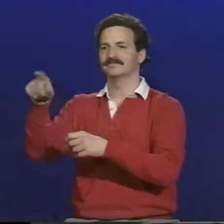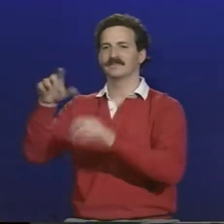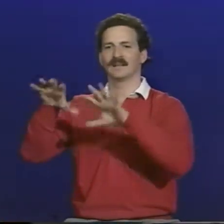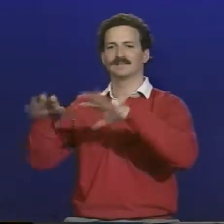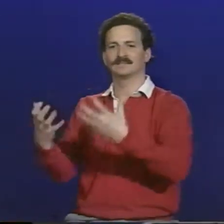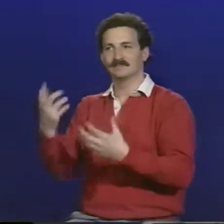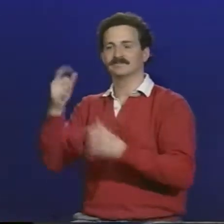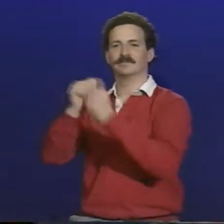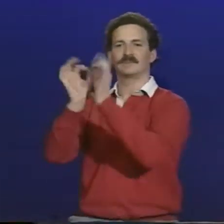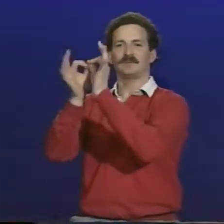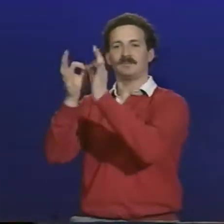in a classroom with an interpreter.